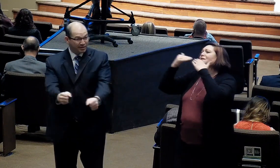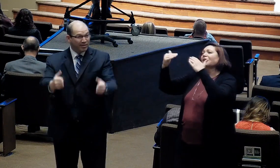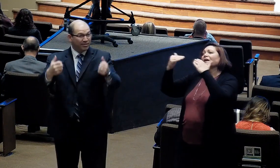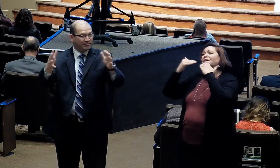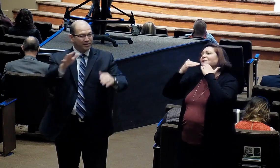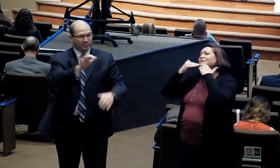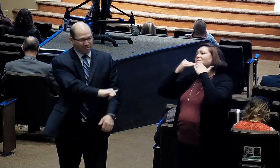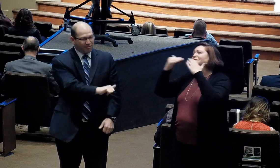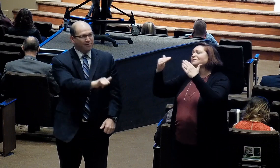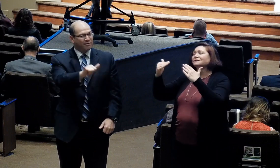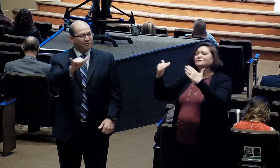am, I'll praise you.